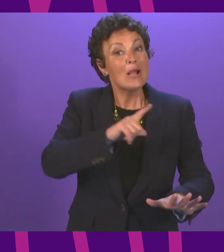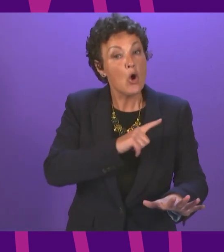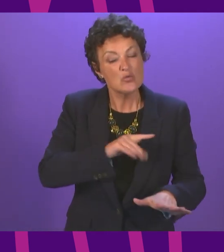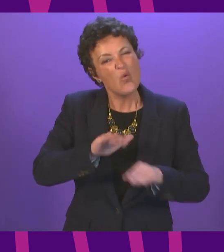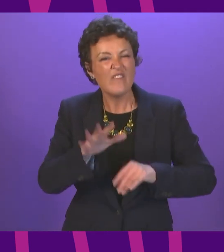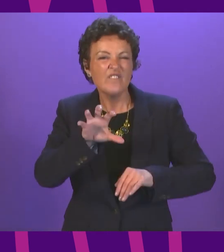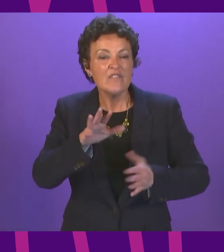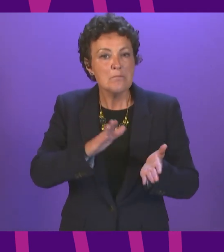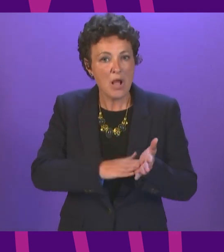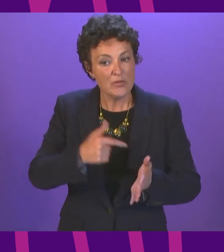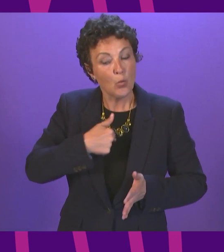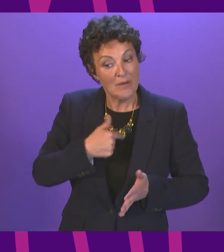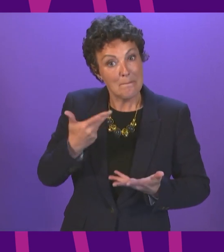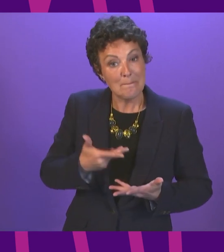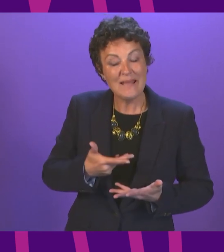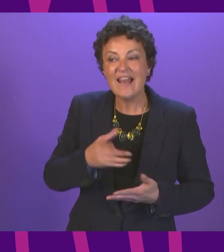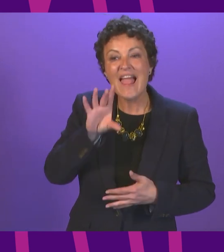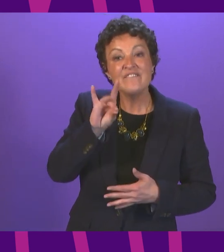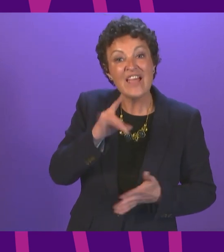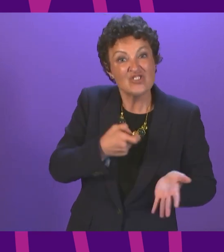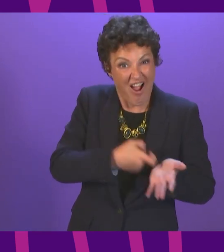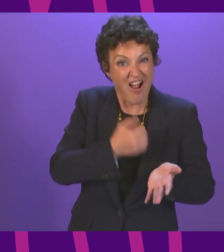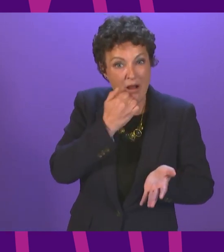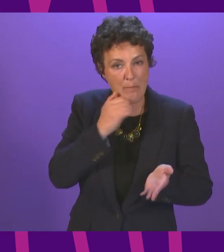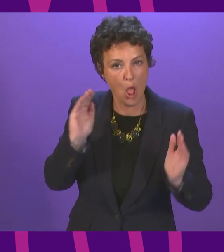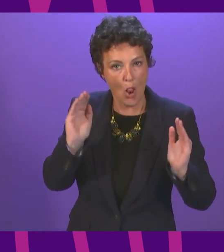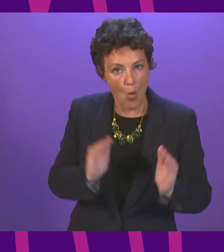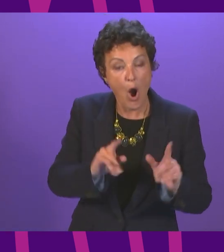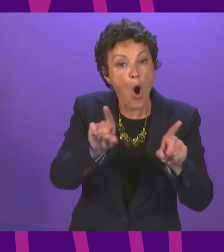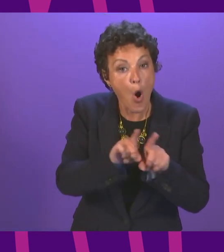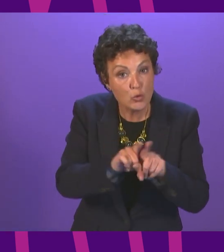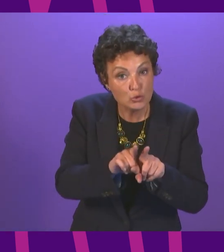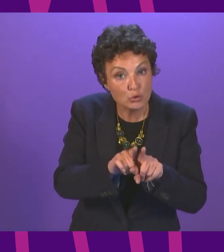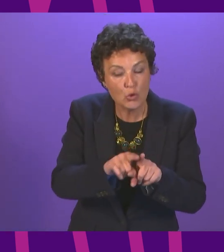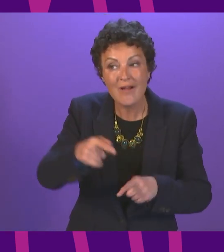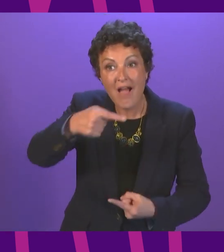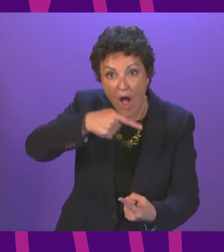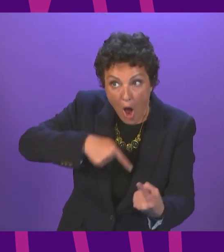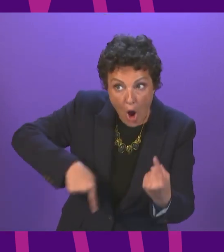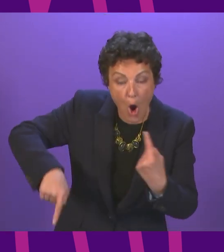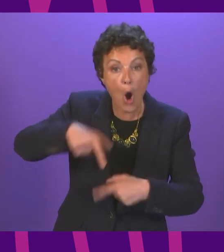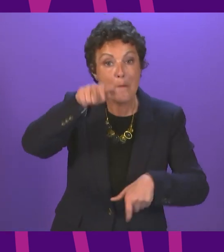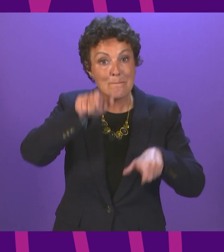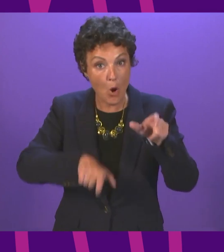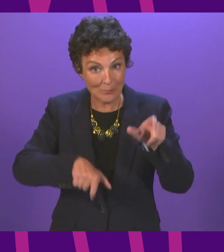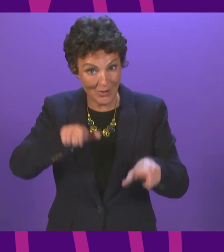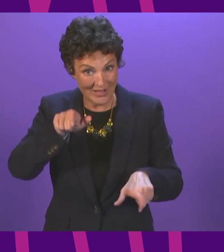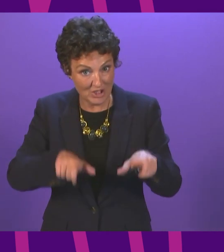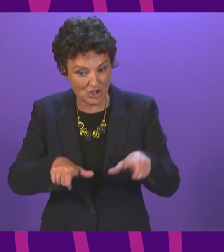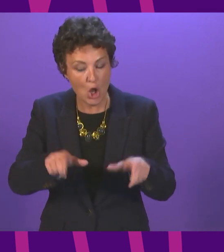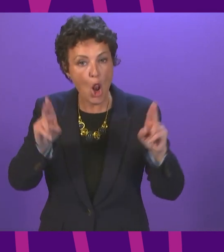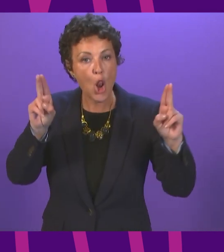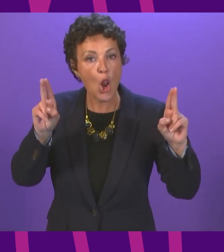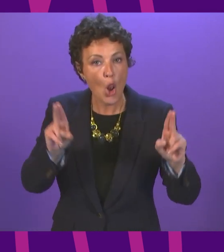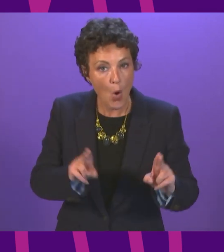we have had lower infection rates, we have also got lower population immunity. So there is more of our population that is still susceptible.